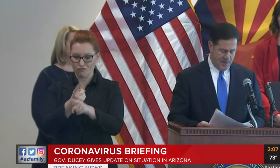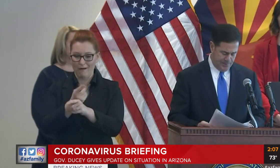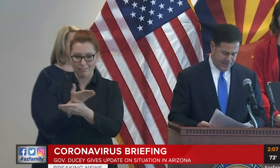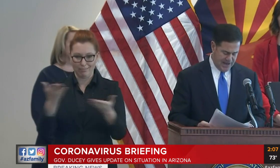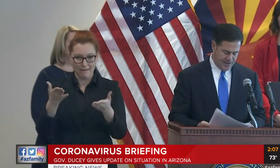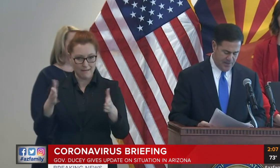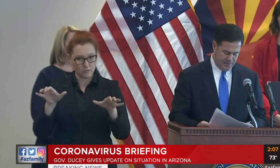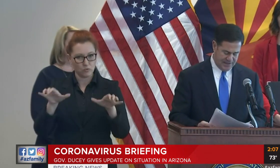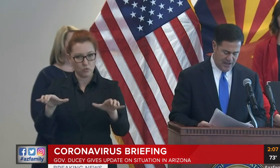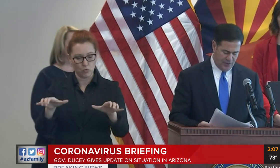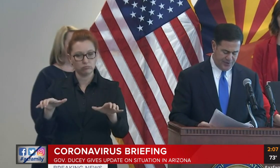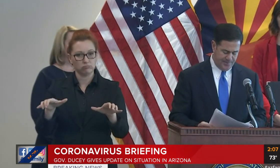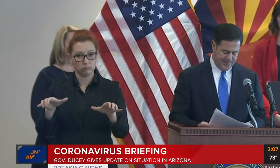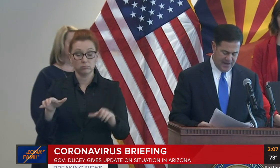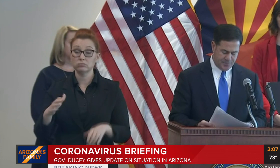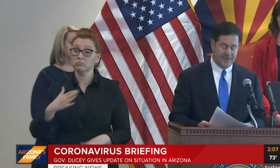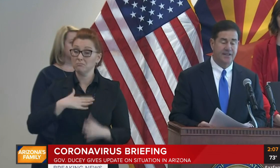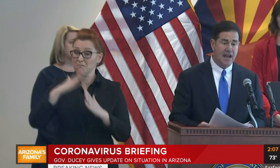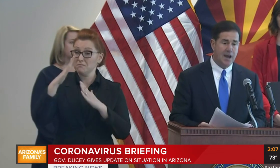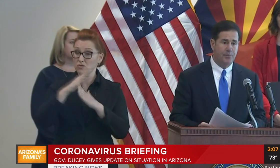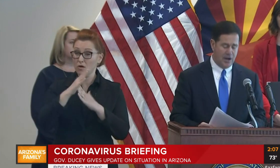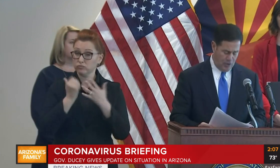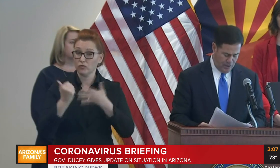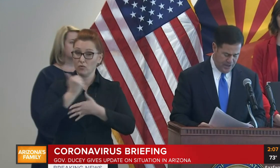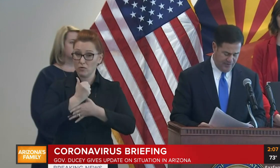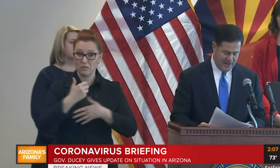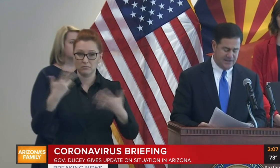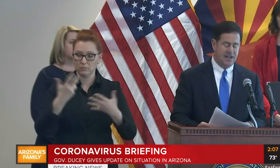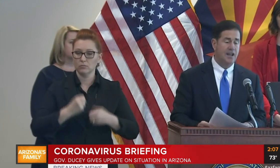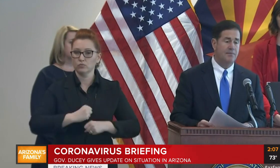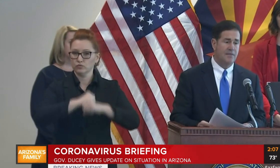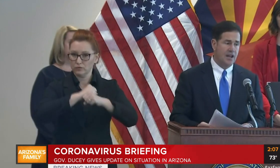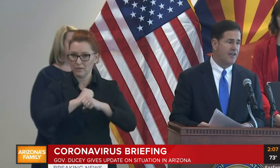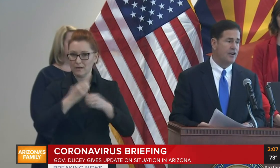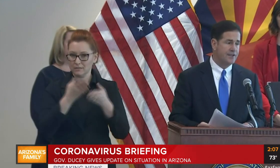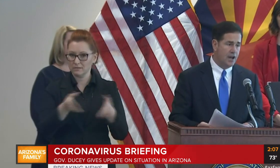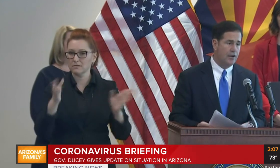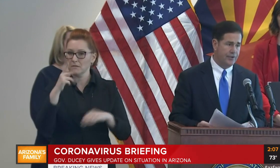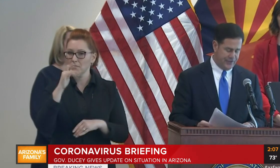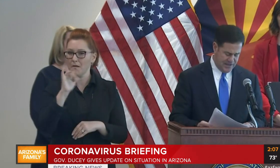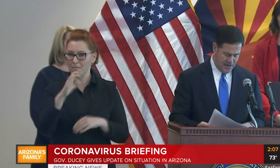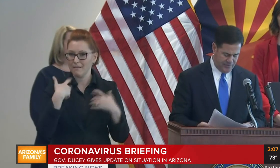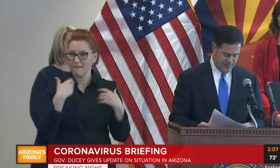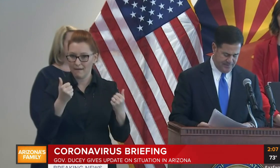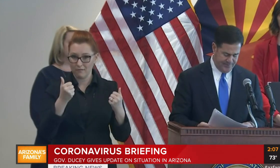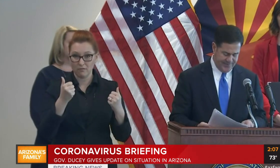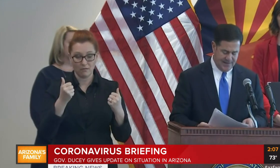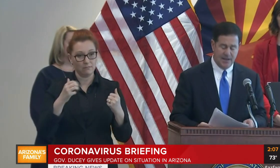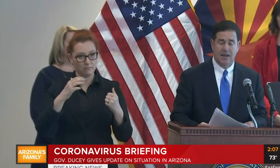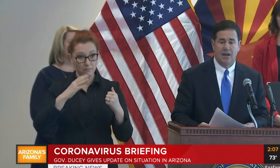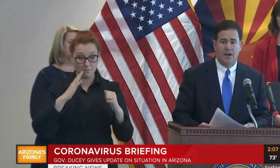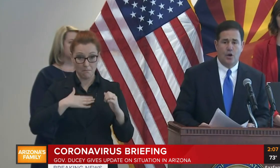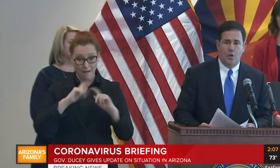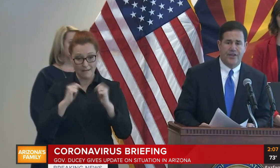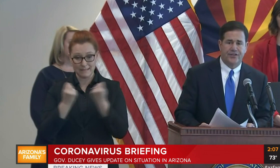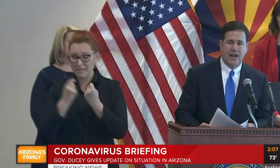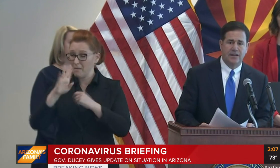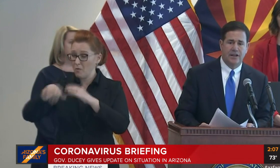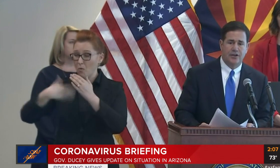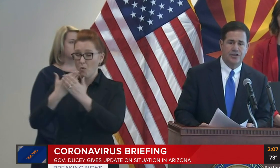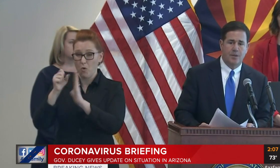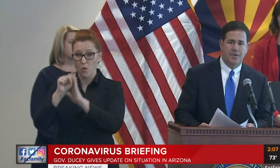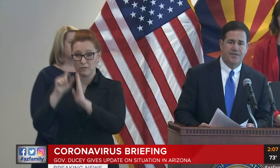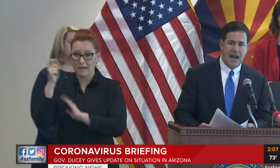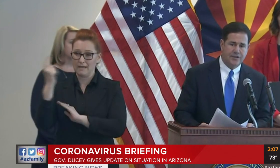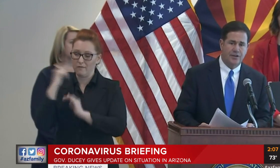priority has been protecting public health, and it's been the top priority of my team and of our entire state government. With the